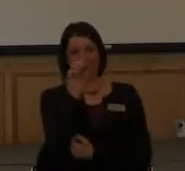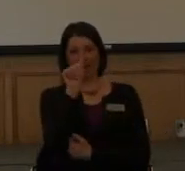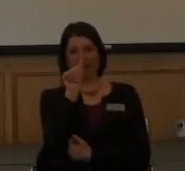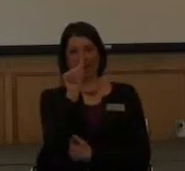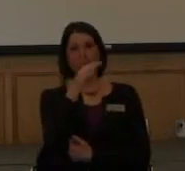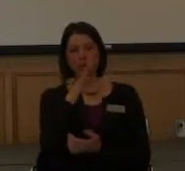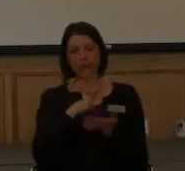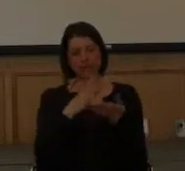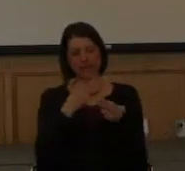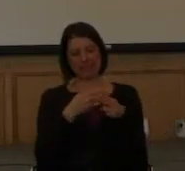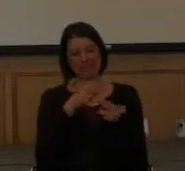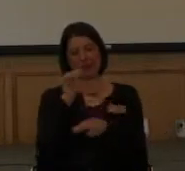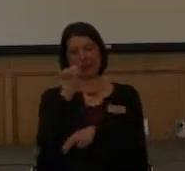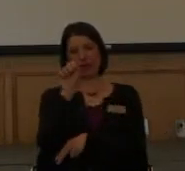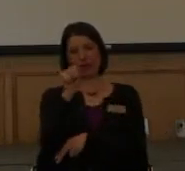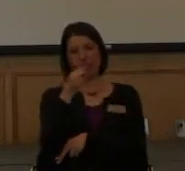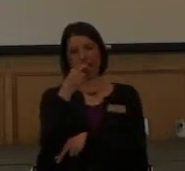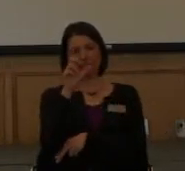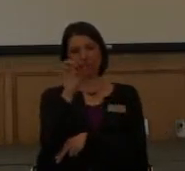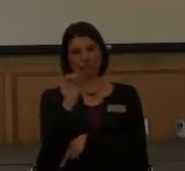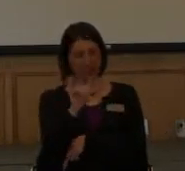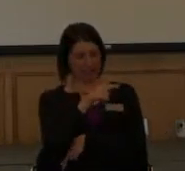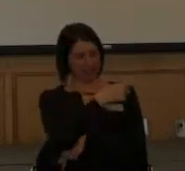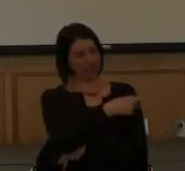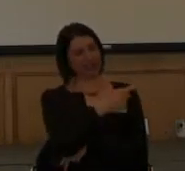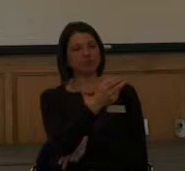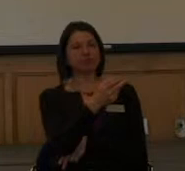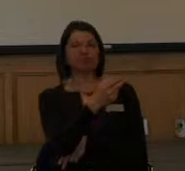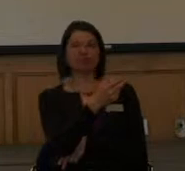to be really good friends. Ashley and I hung out a lot that summer.